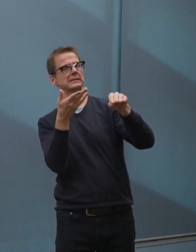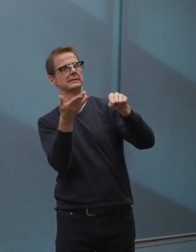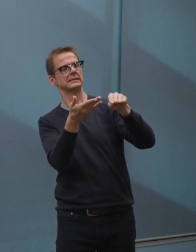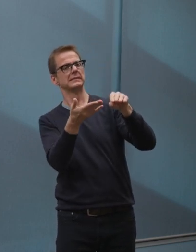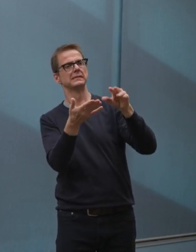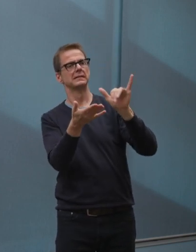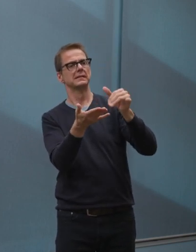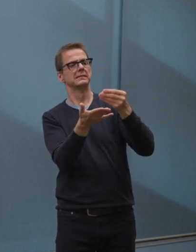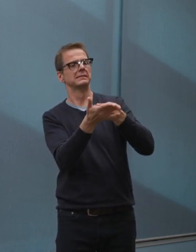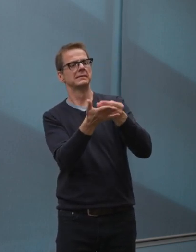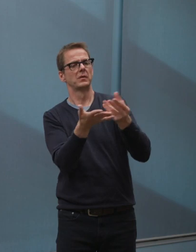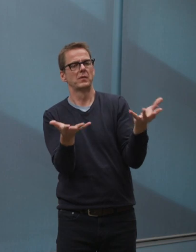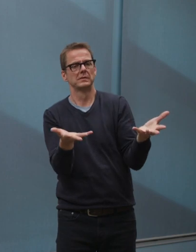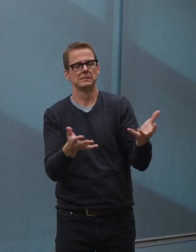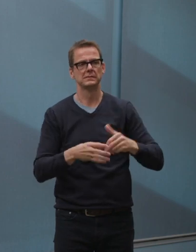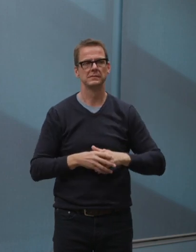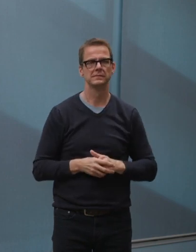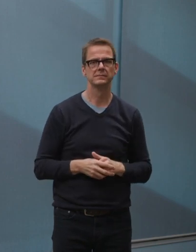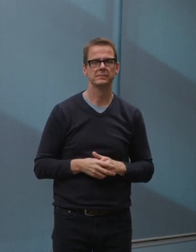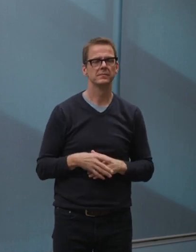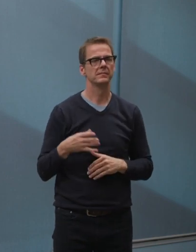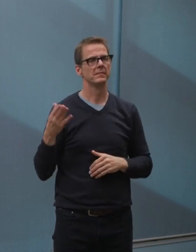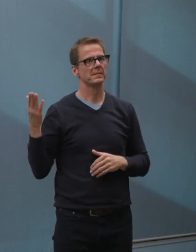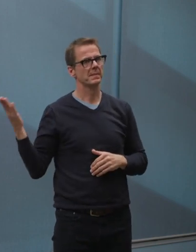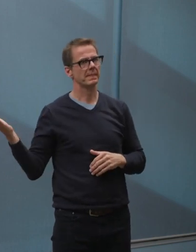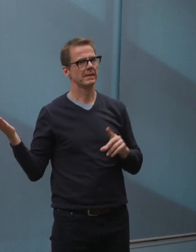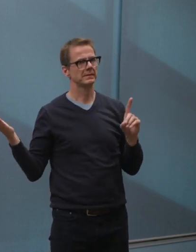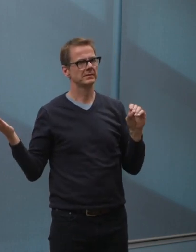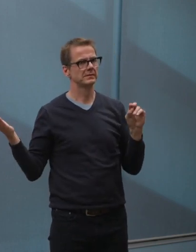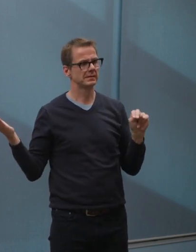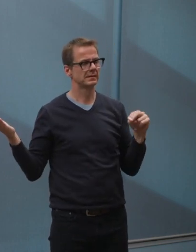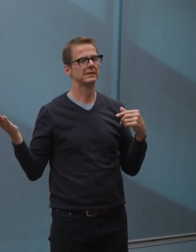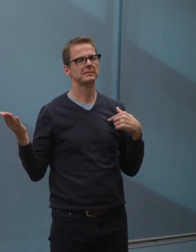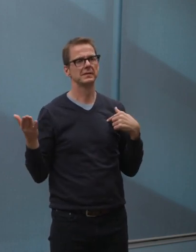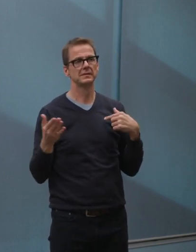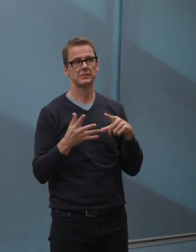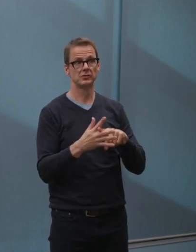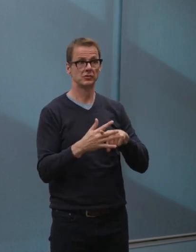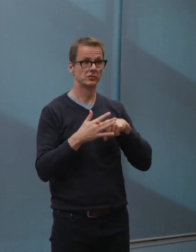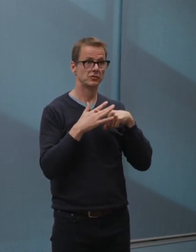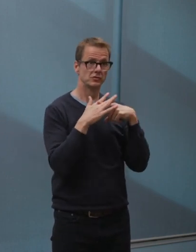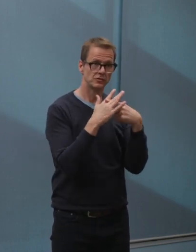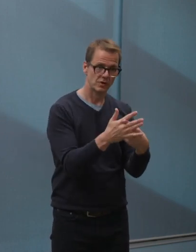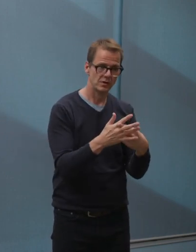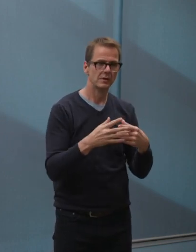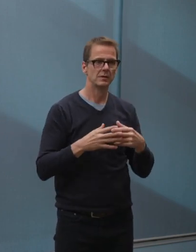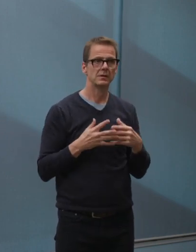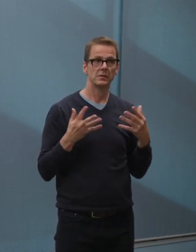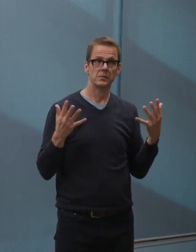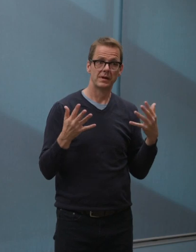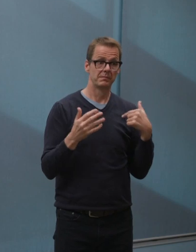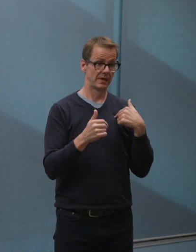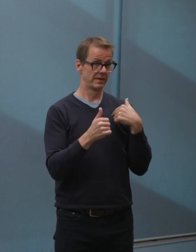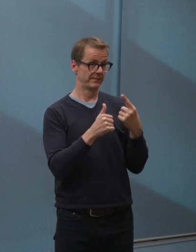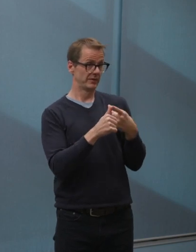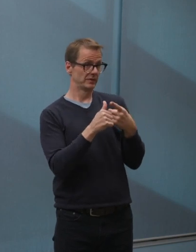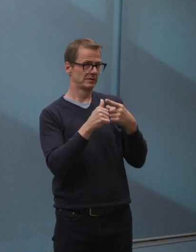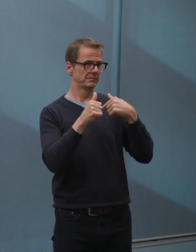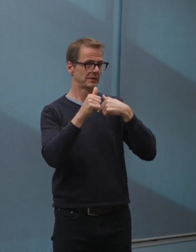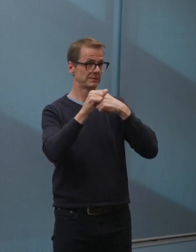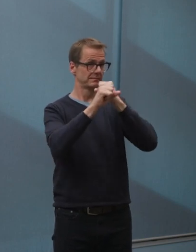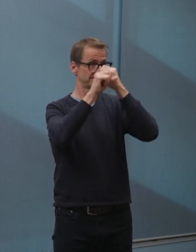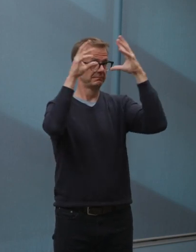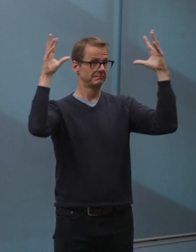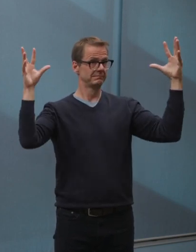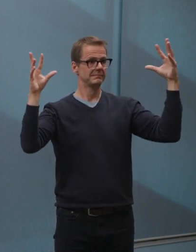how we paid for things going into this may not work going forward. For governments who can